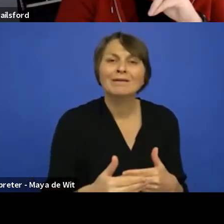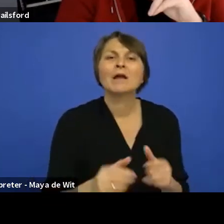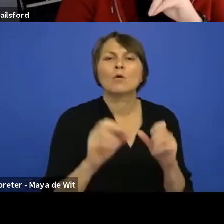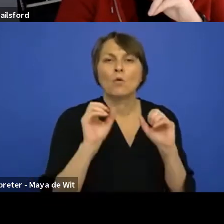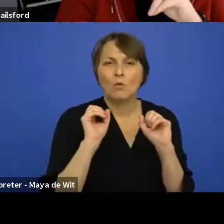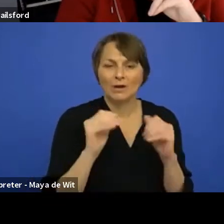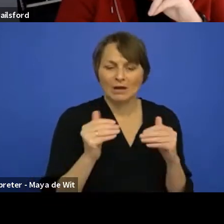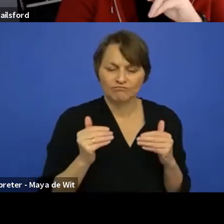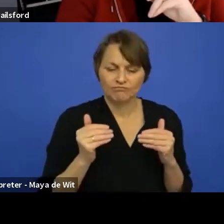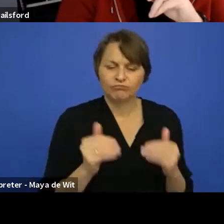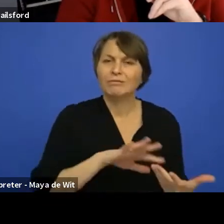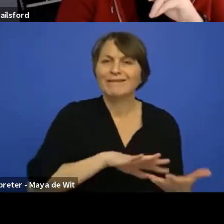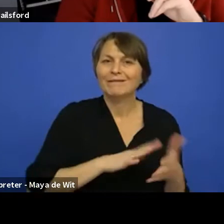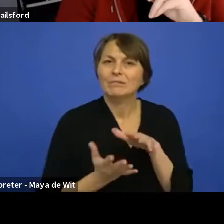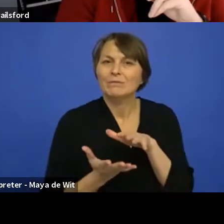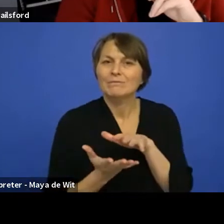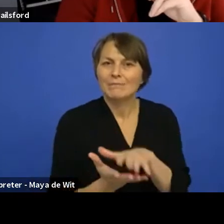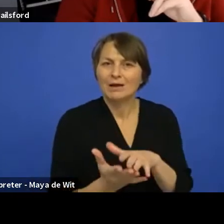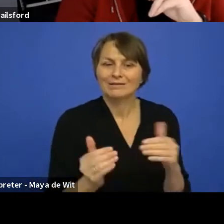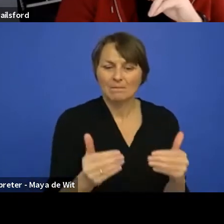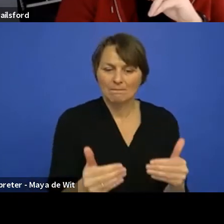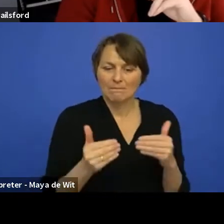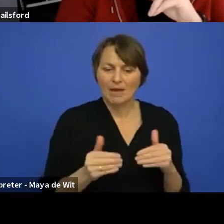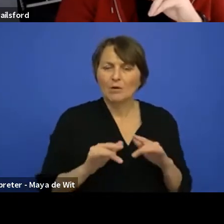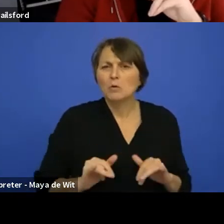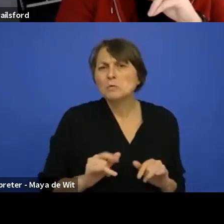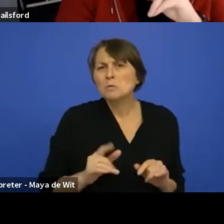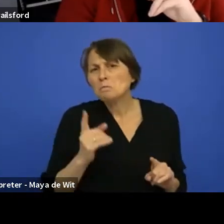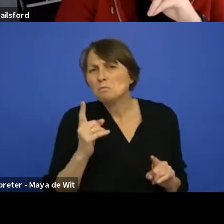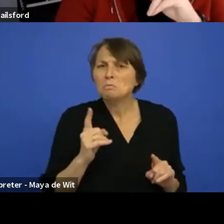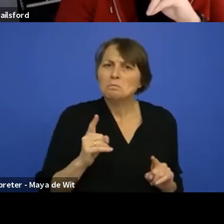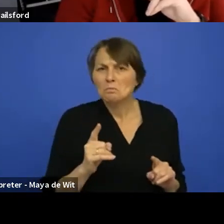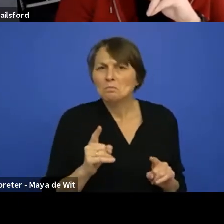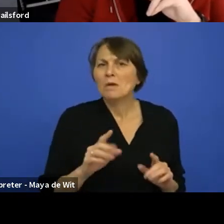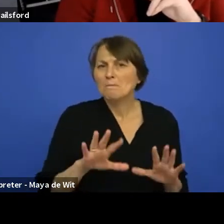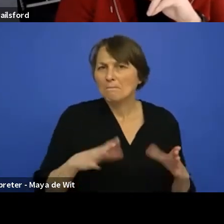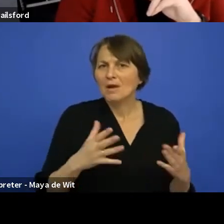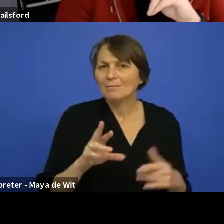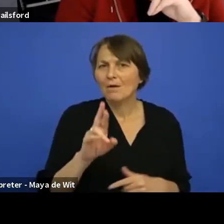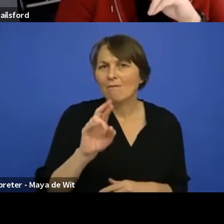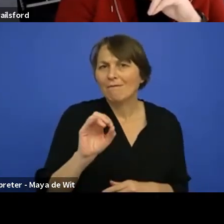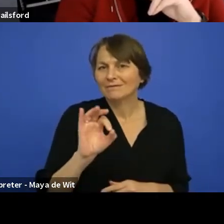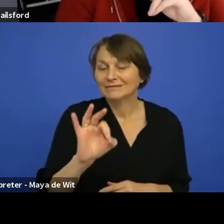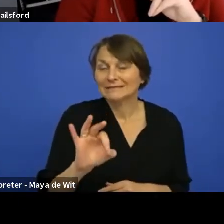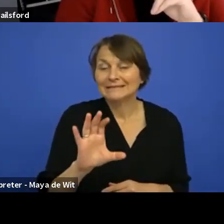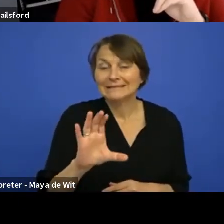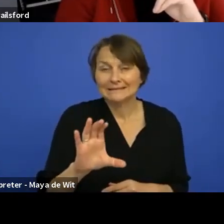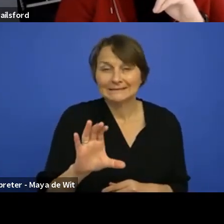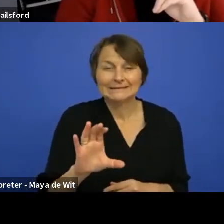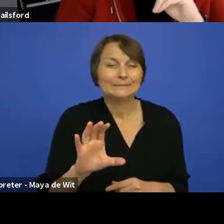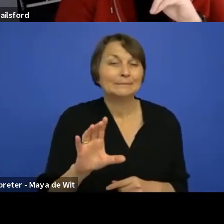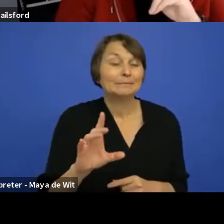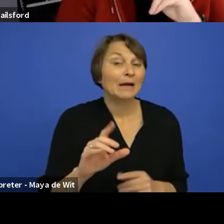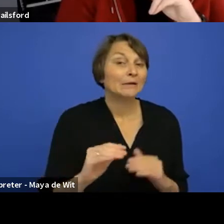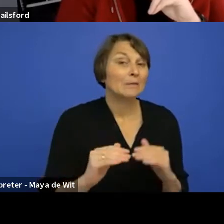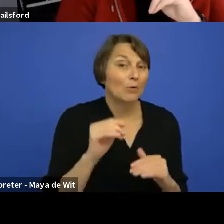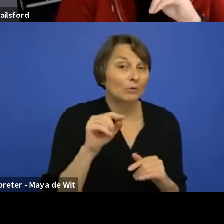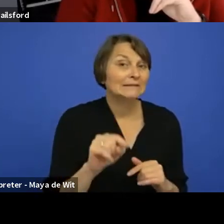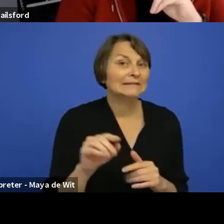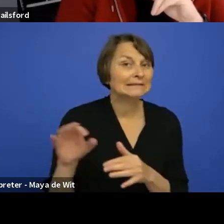on that as well. Uh, but since, as we're saying that that part is mostly, you know, relevant for people that would actually be contributing to back office,